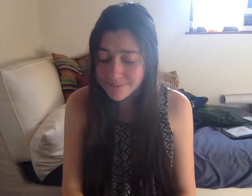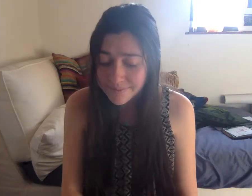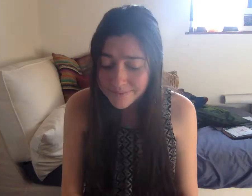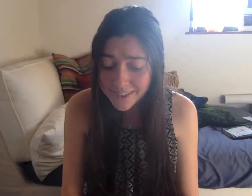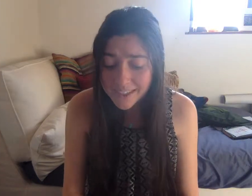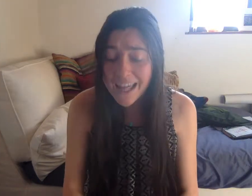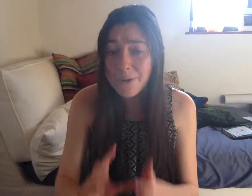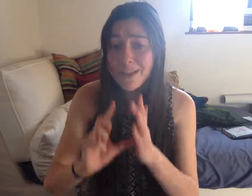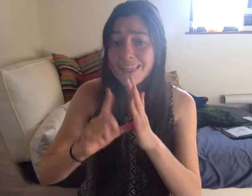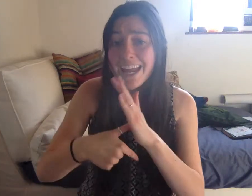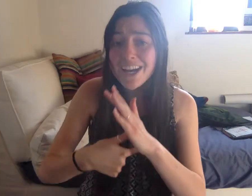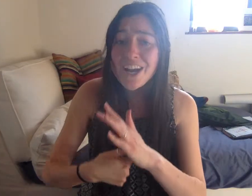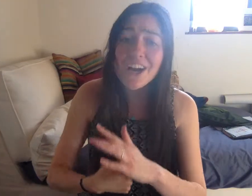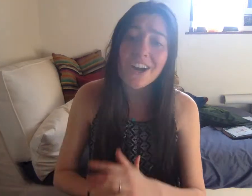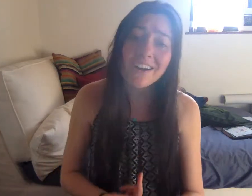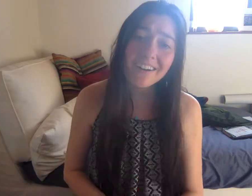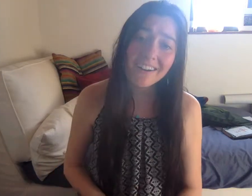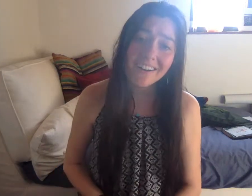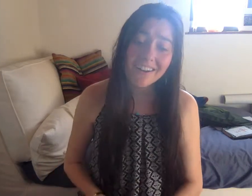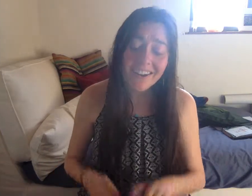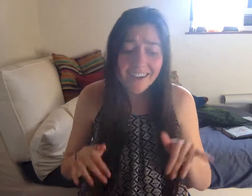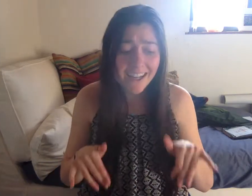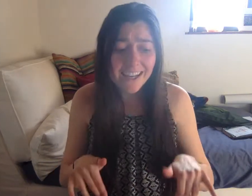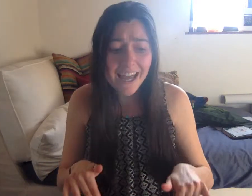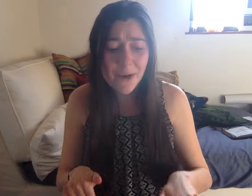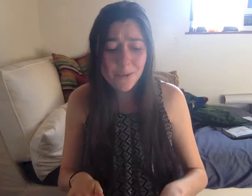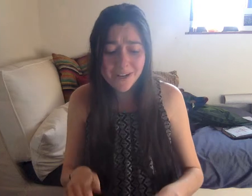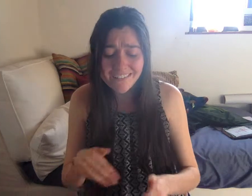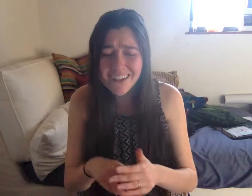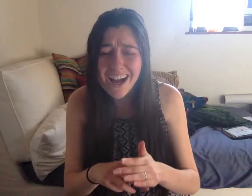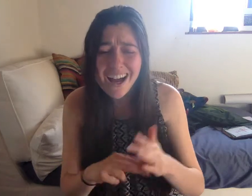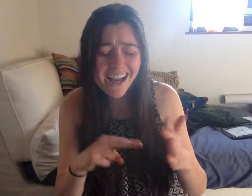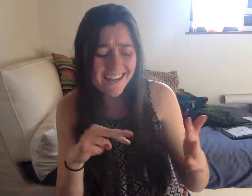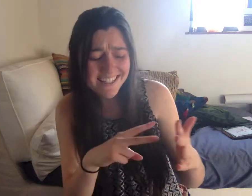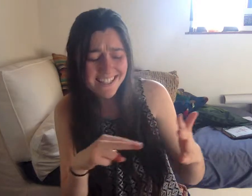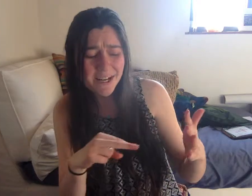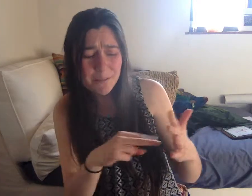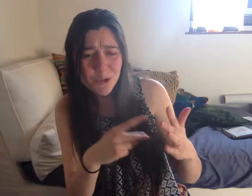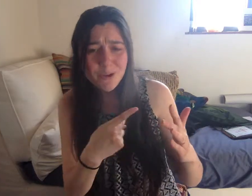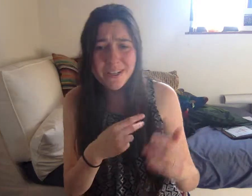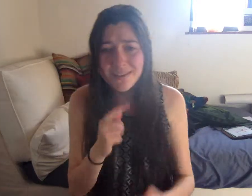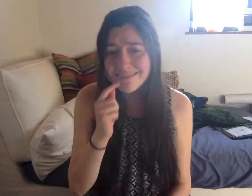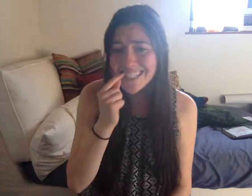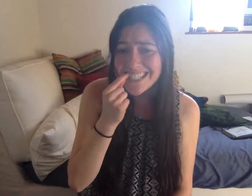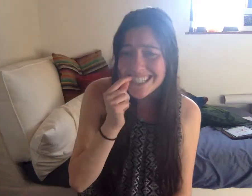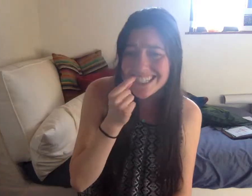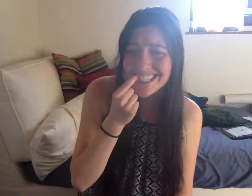Now or later, now when I'm gone, stuck between my teeth.